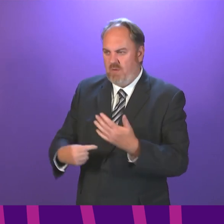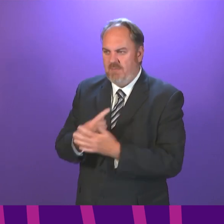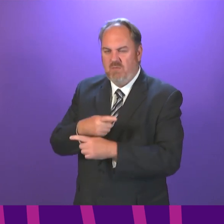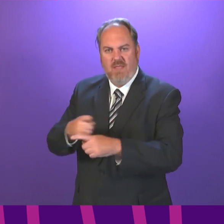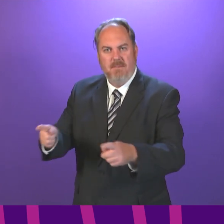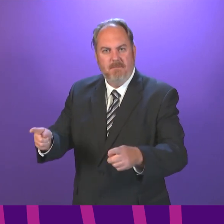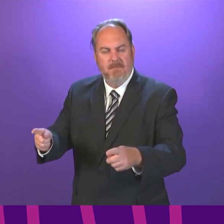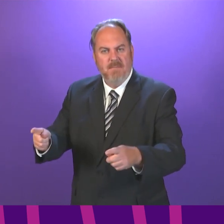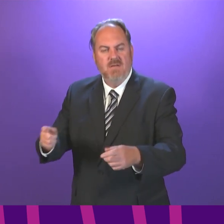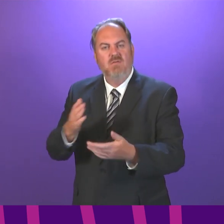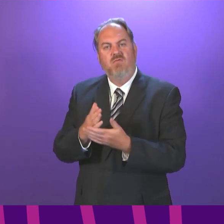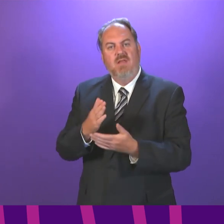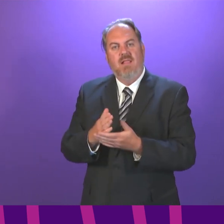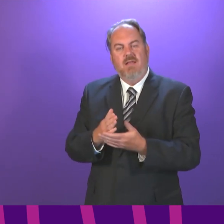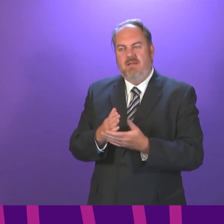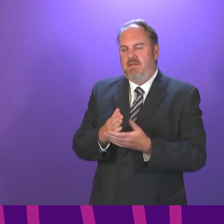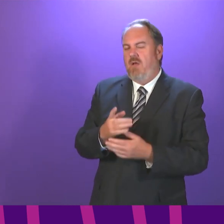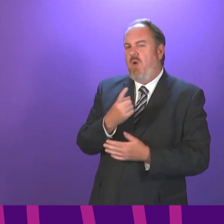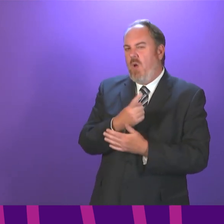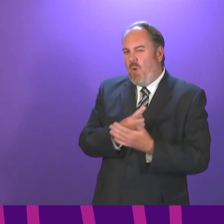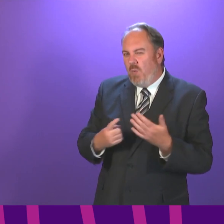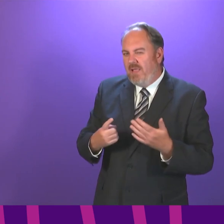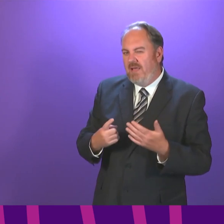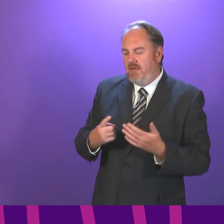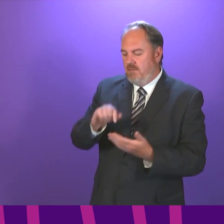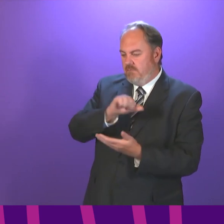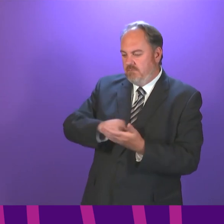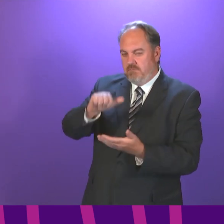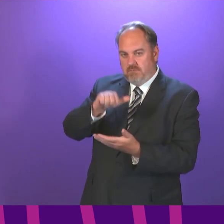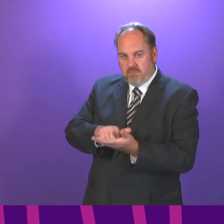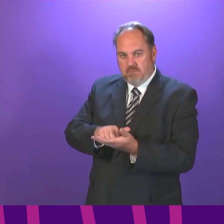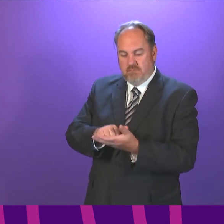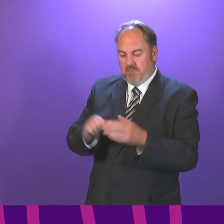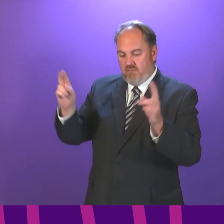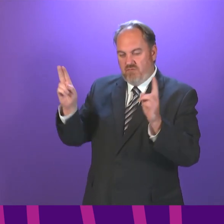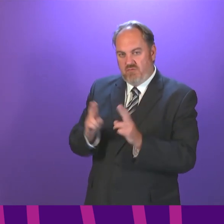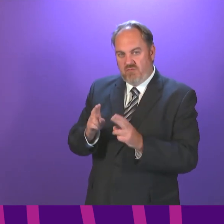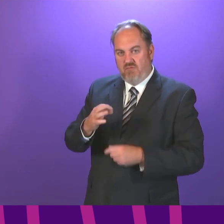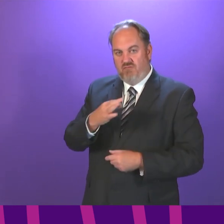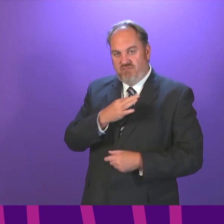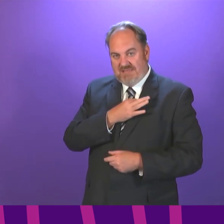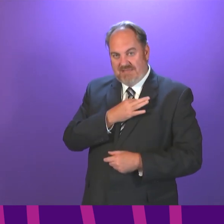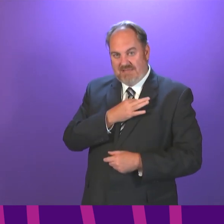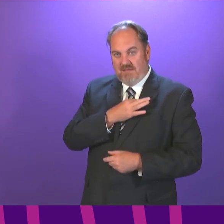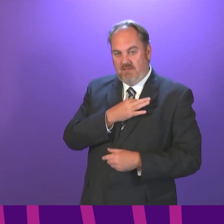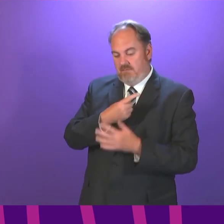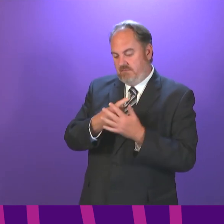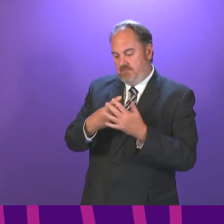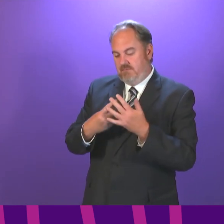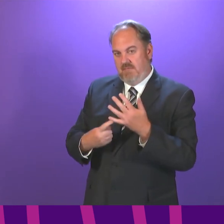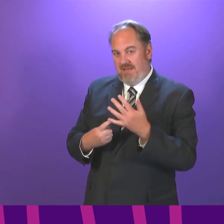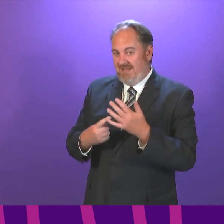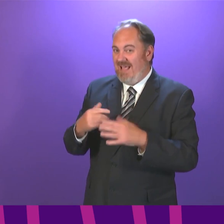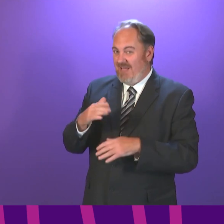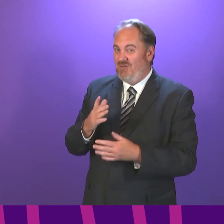not the case that only direct mitigation measures to make those higher risk venues less risky is